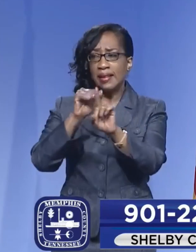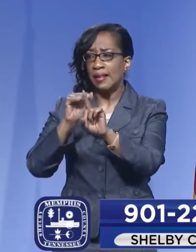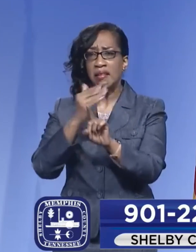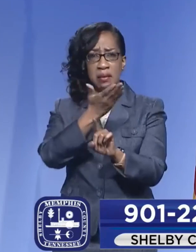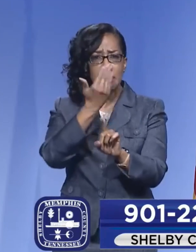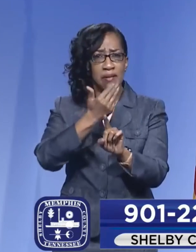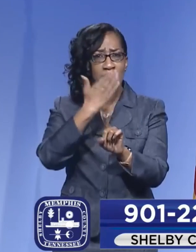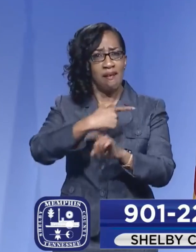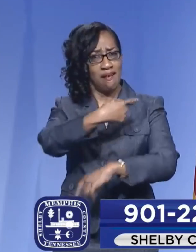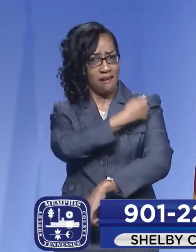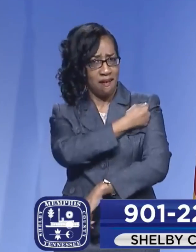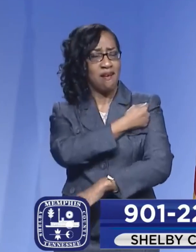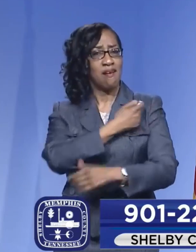convince others to consider vaccination.